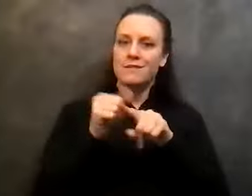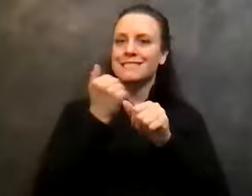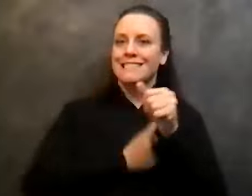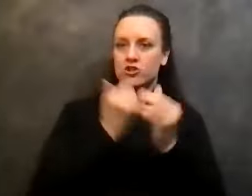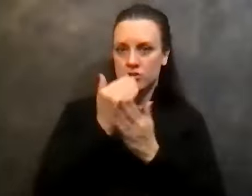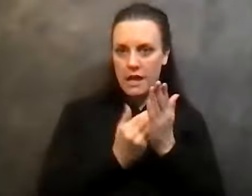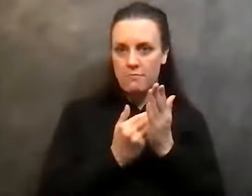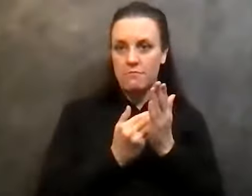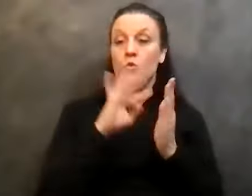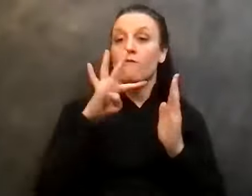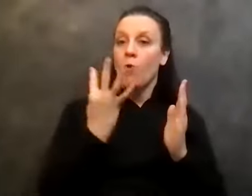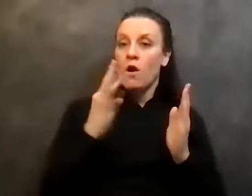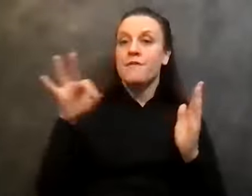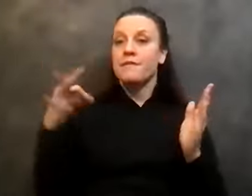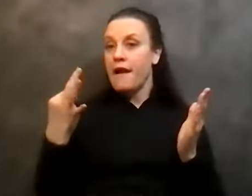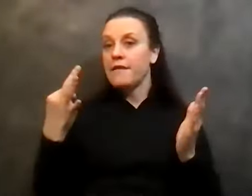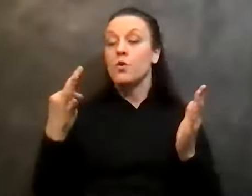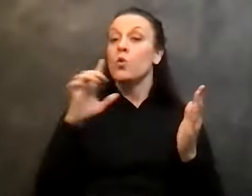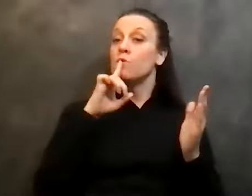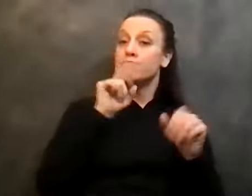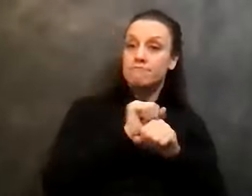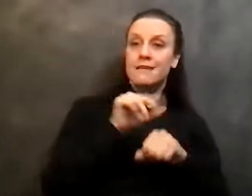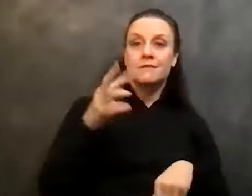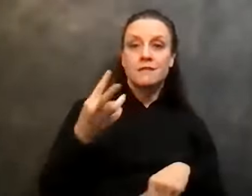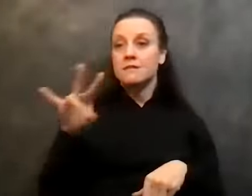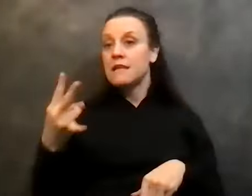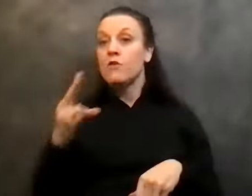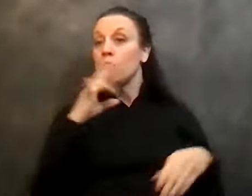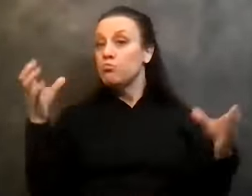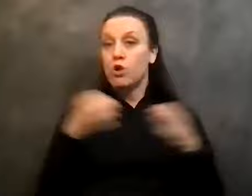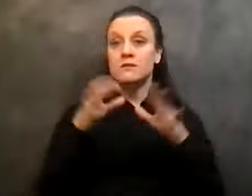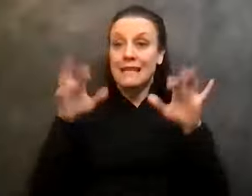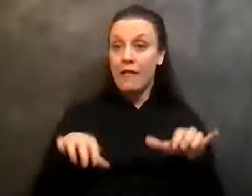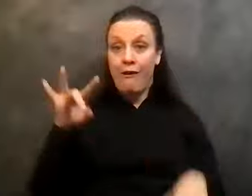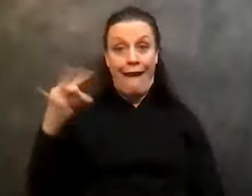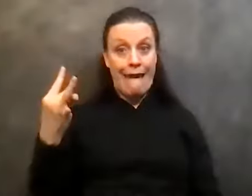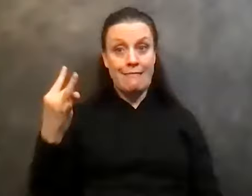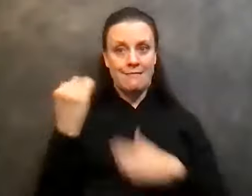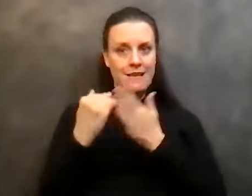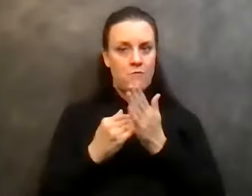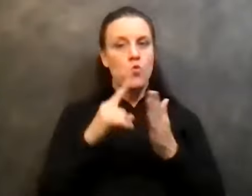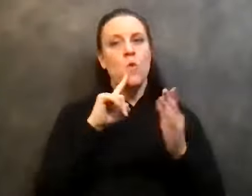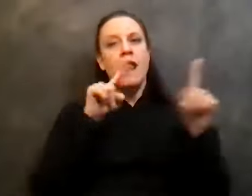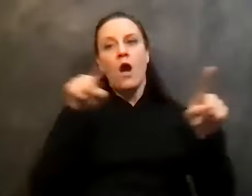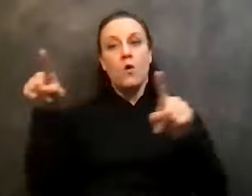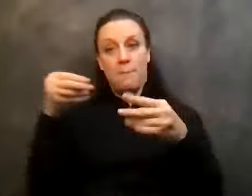an hour, you know, who did six, six and seven, who put together an eight step list, who went out and actually started making amends, uh,